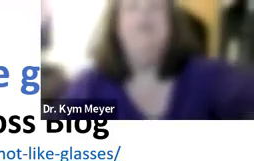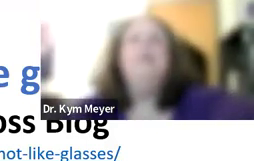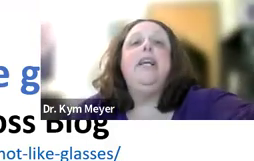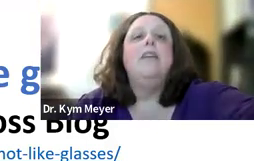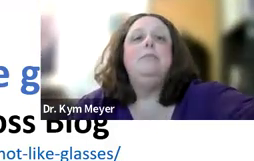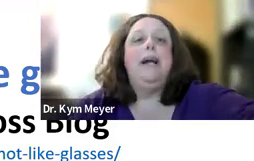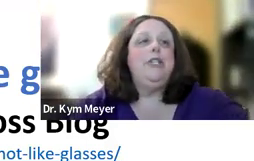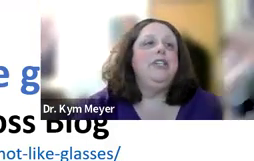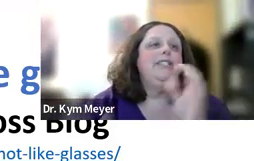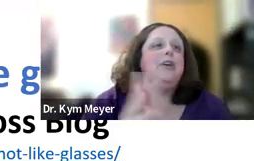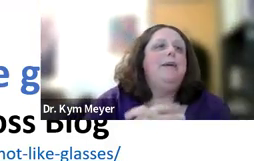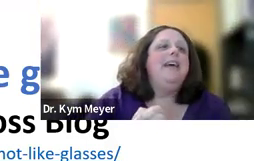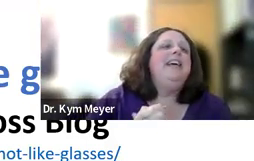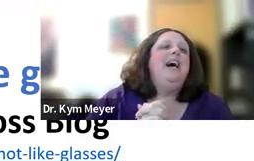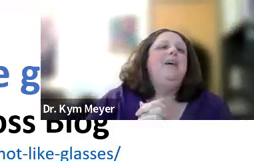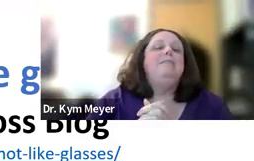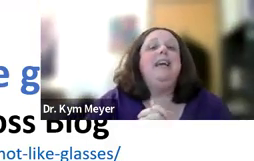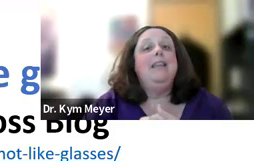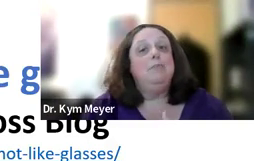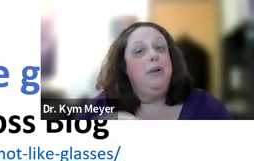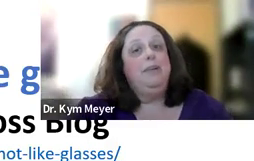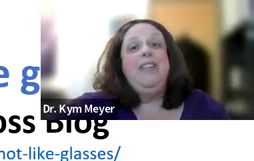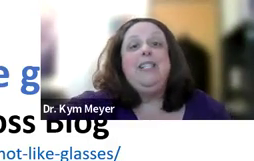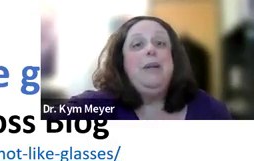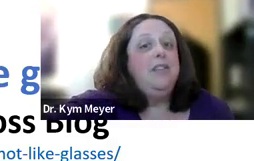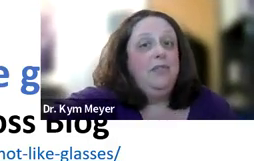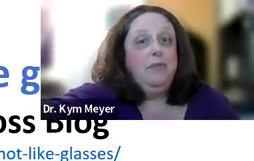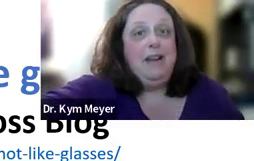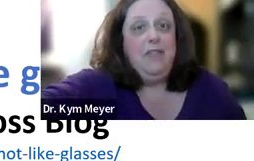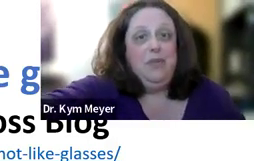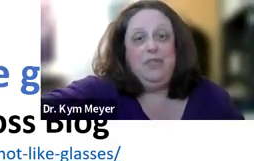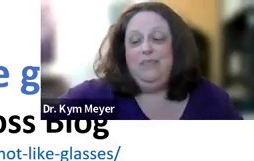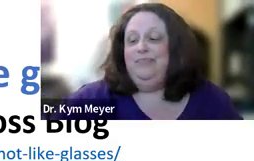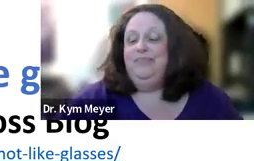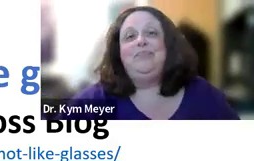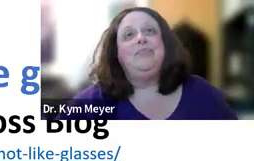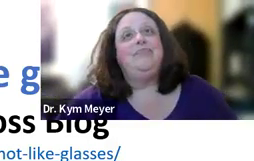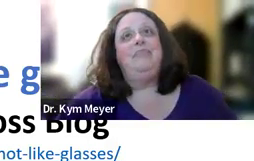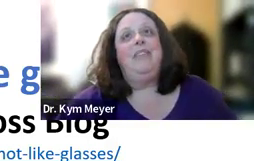They're not regularly covered by insurance. Sorry about that. Making them prohibitively expensive for many folks.